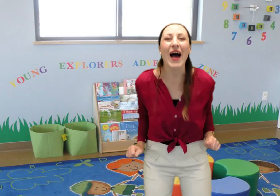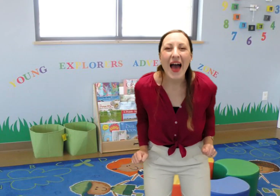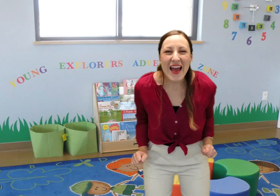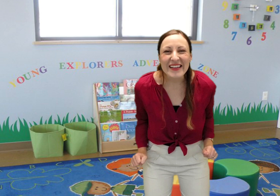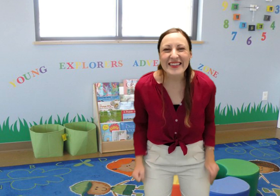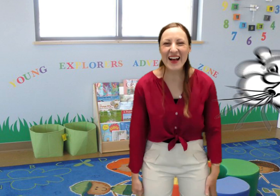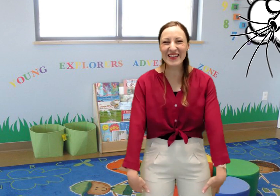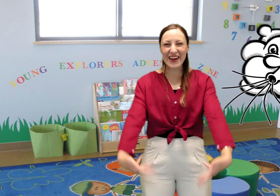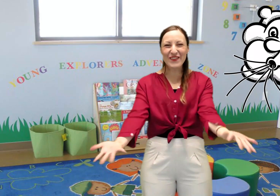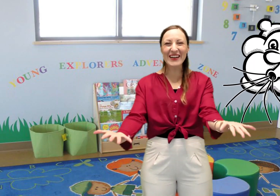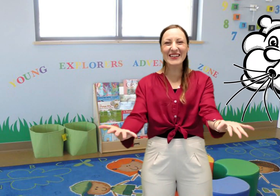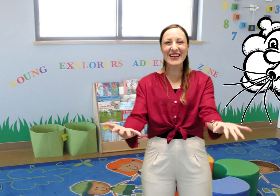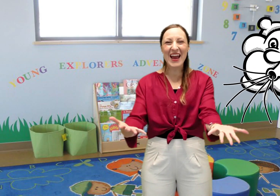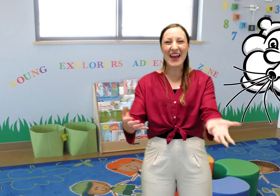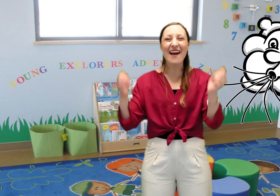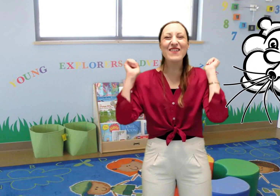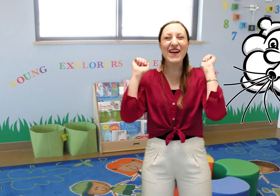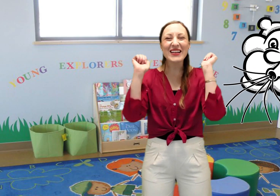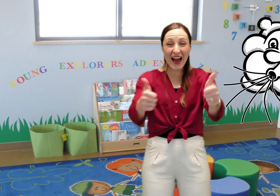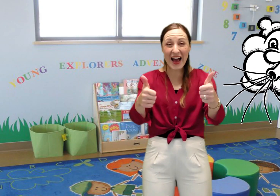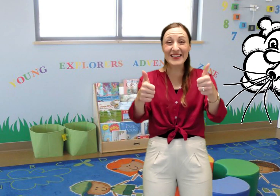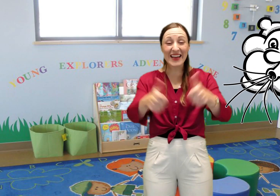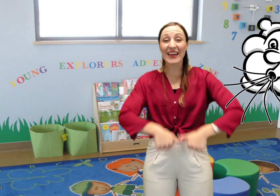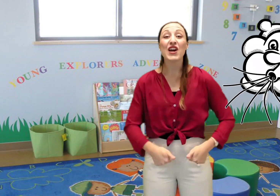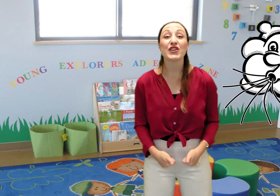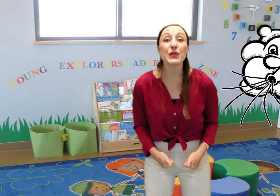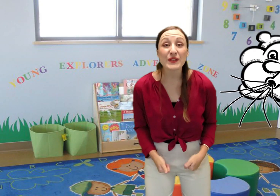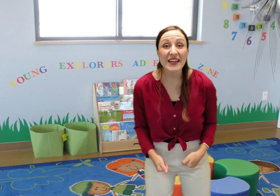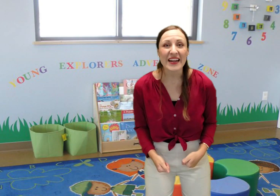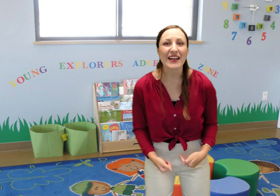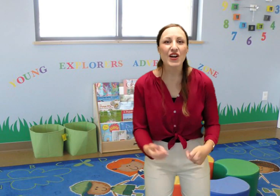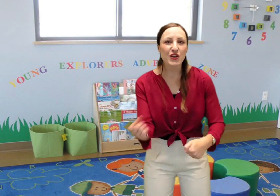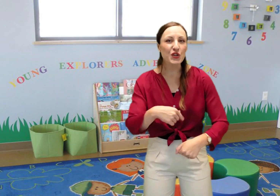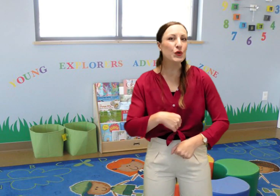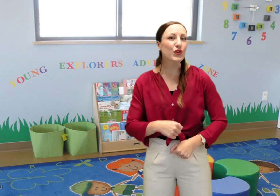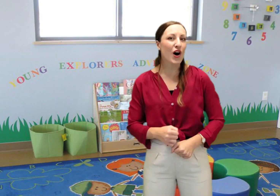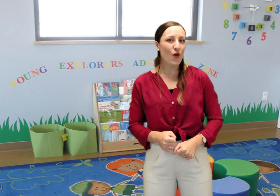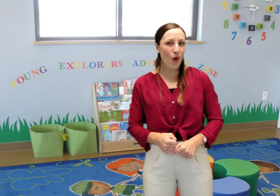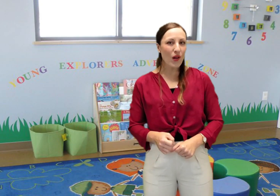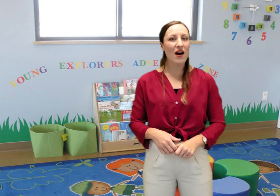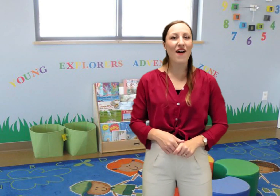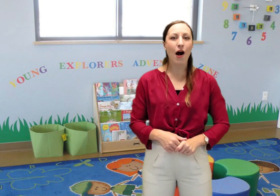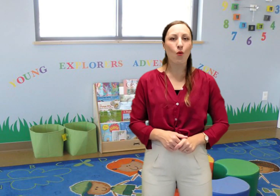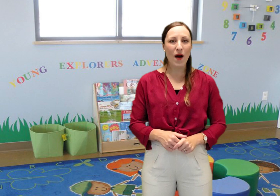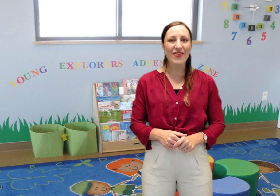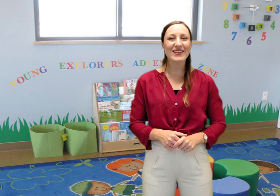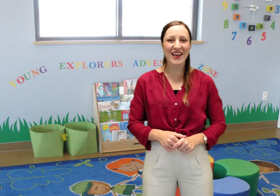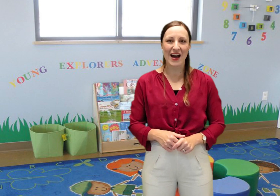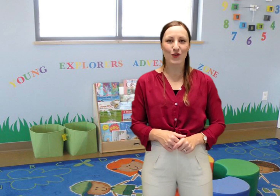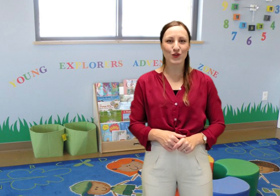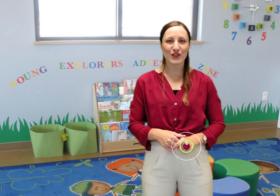it sounds like a windy day fantastic you did it you got all of our weather sounds